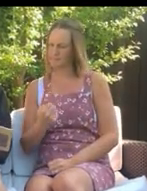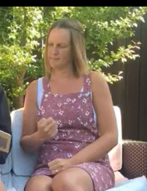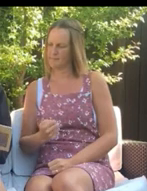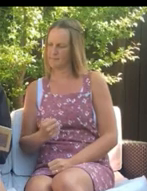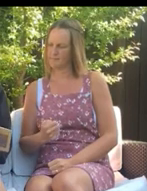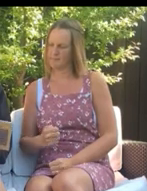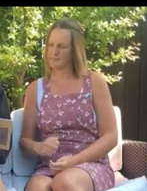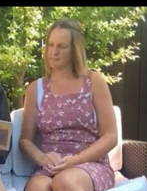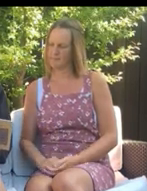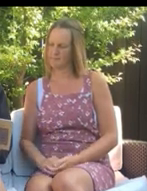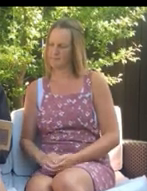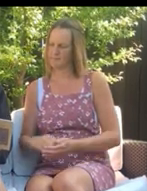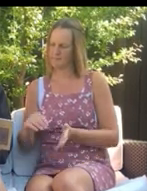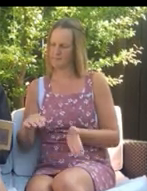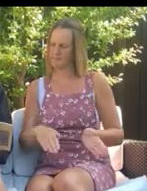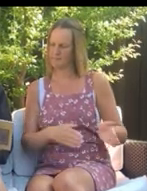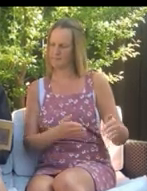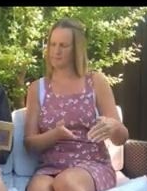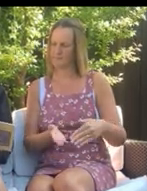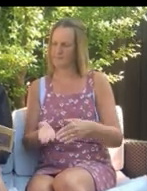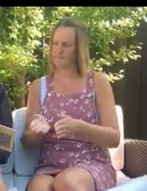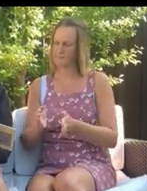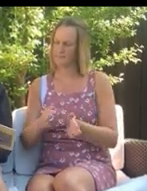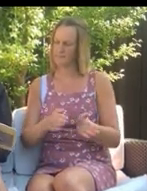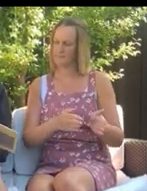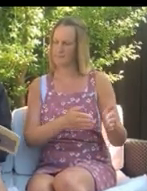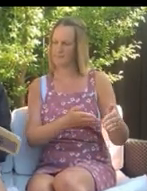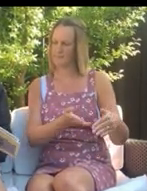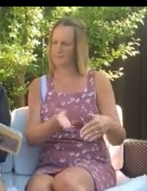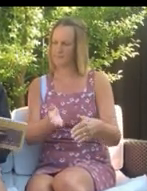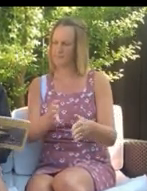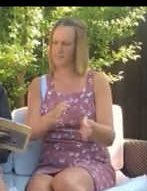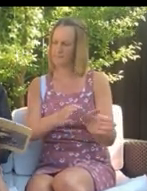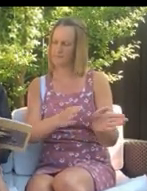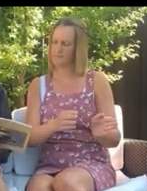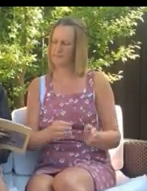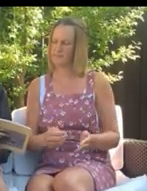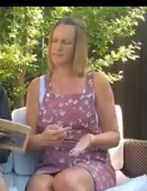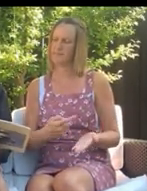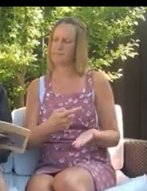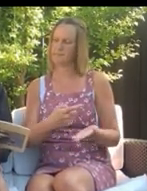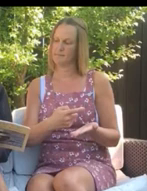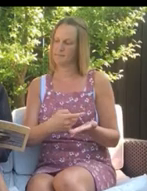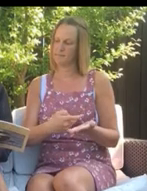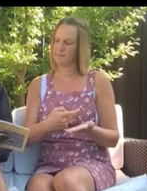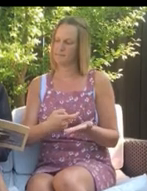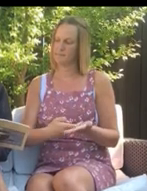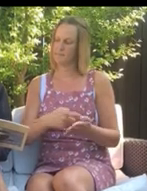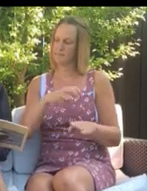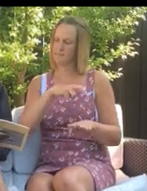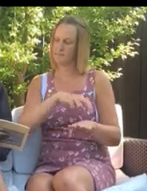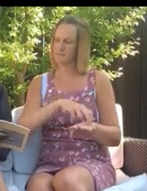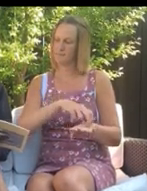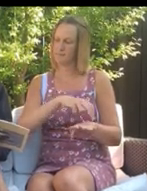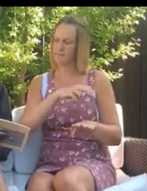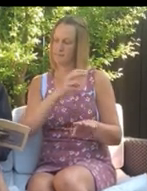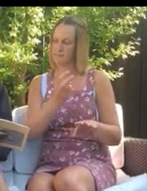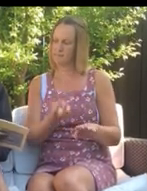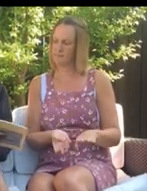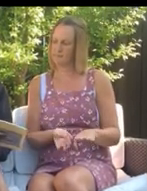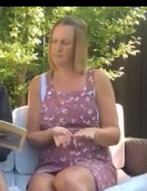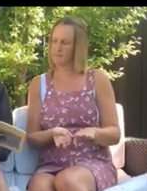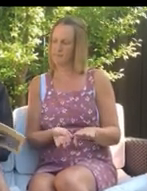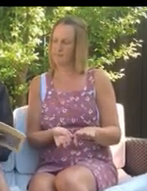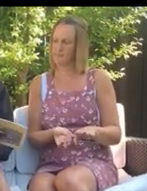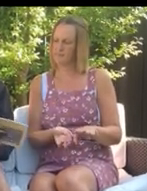way, he pants, and dodge aside. This path will lead them to my trap. Rags stumbles and